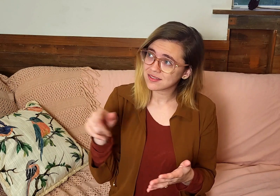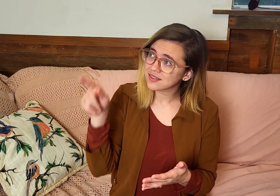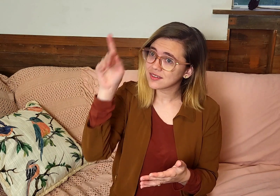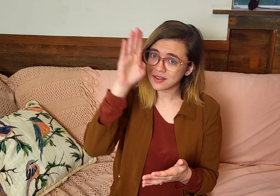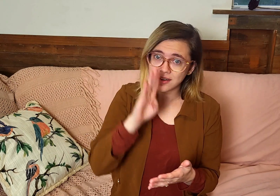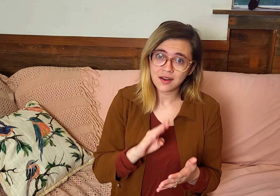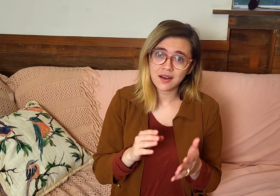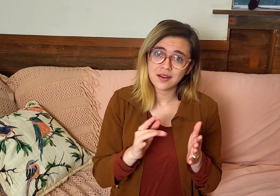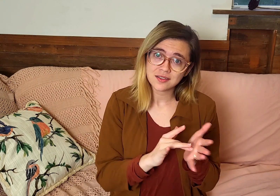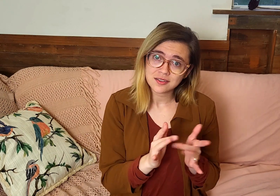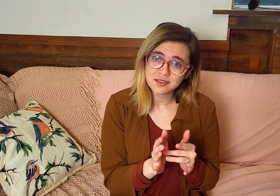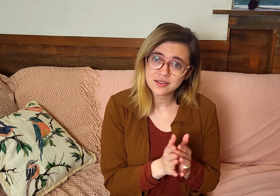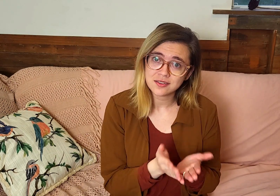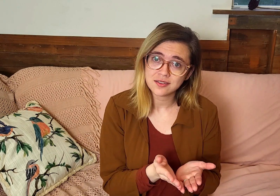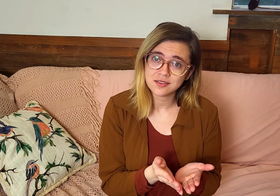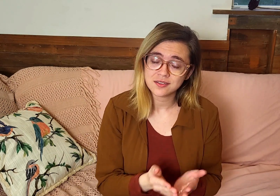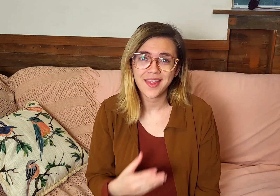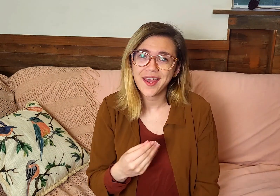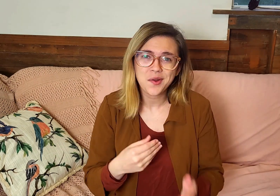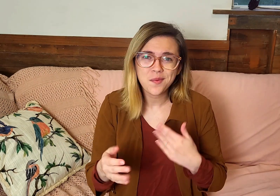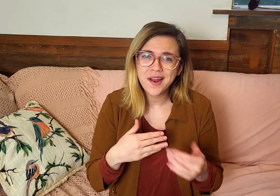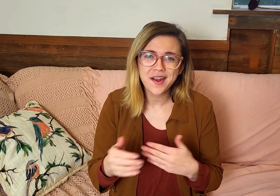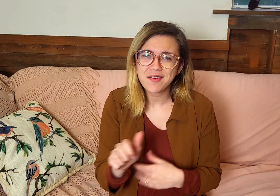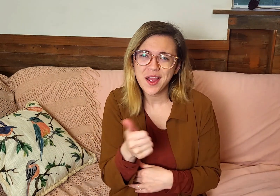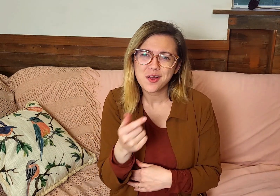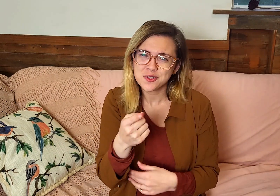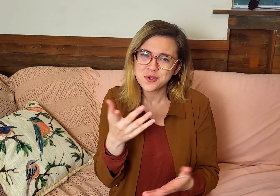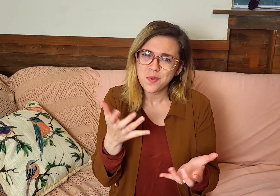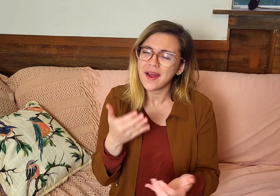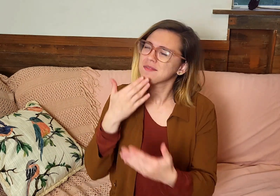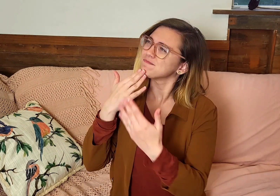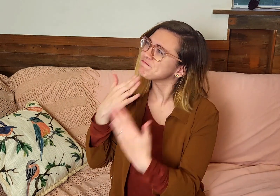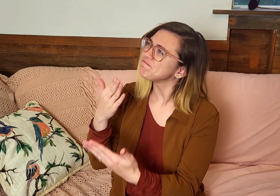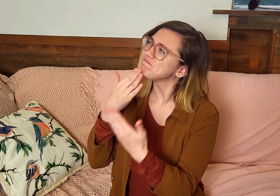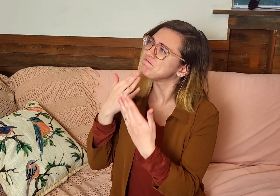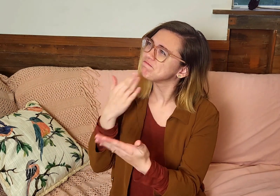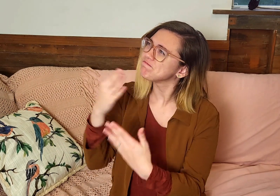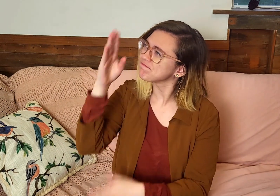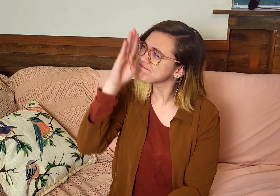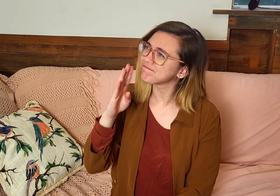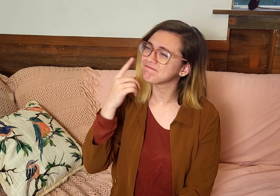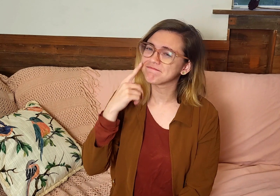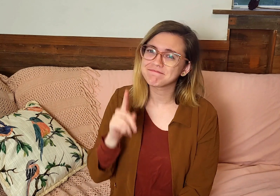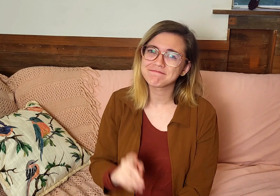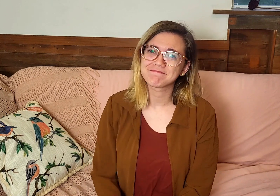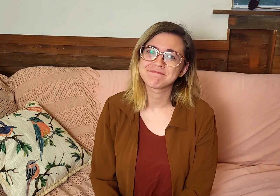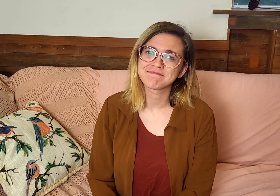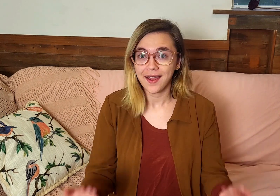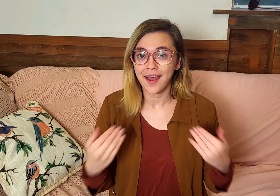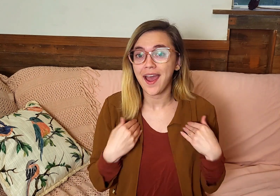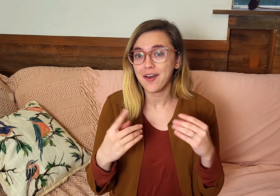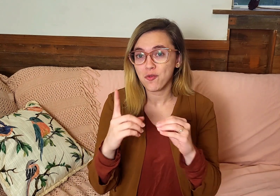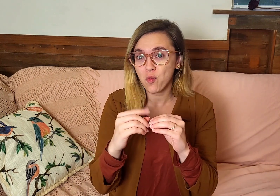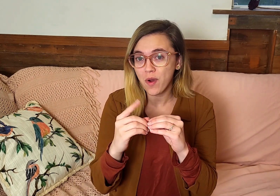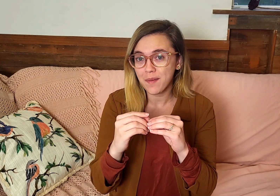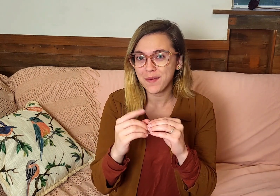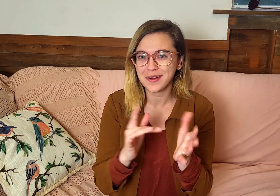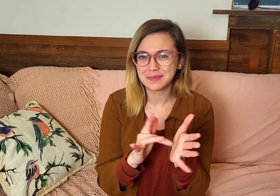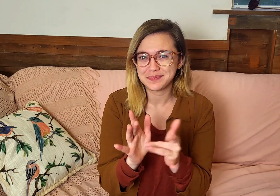God's word, and whatever else you want to thank God for. I have one more